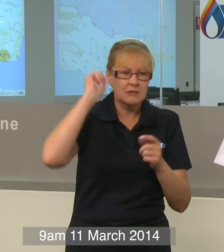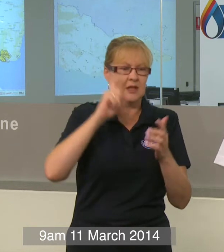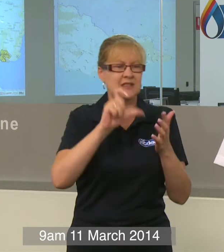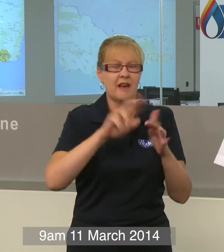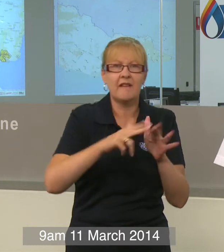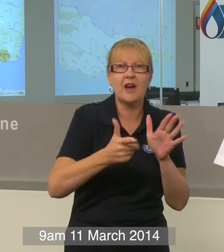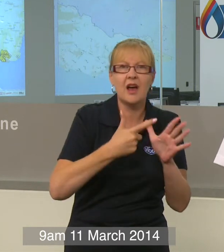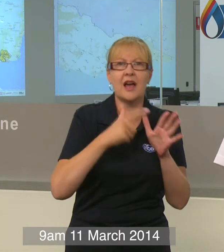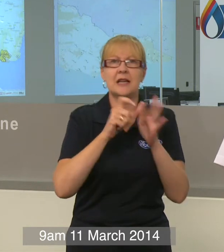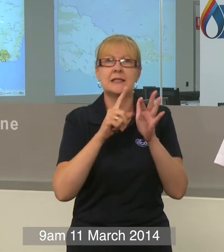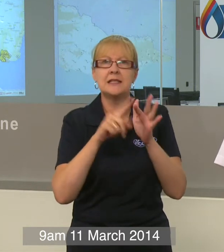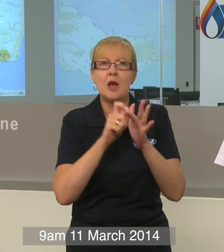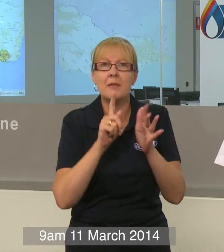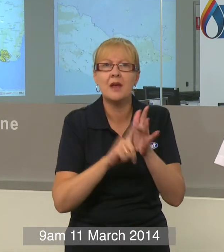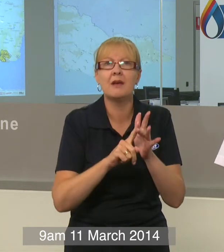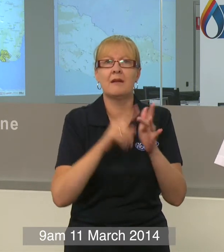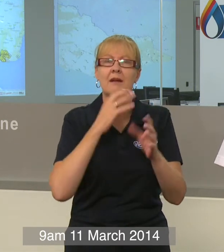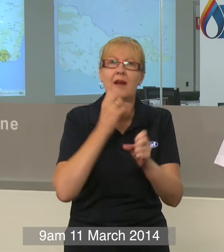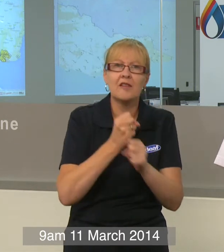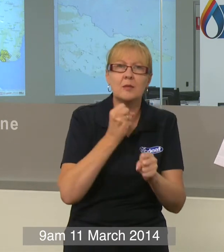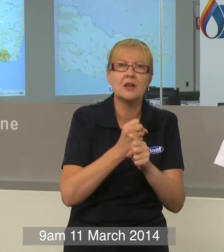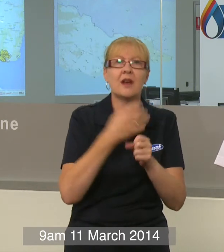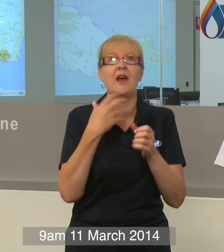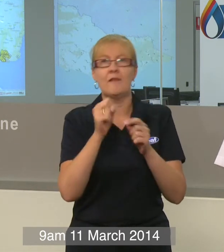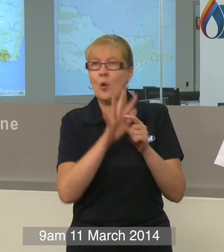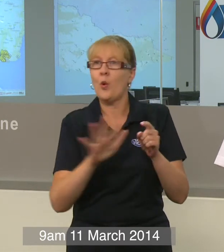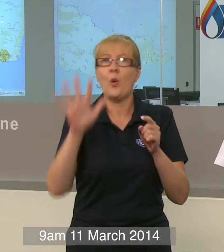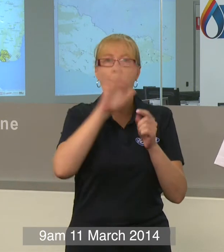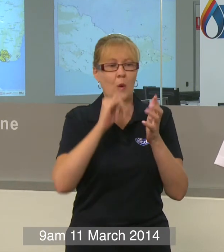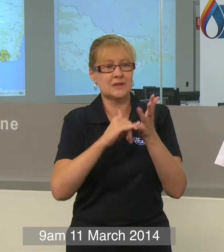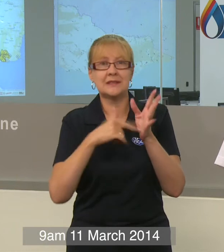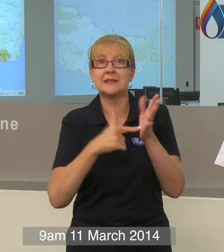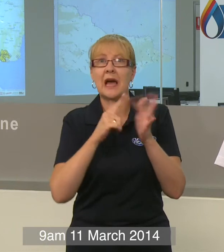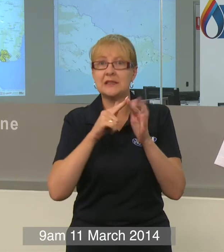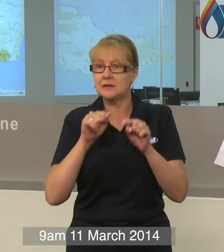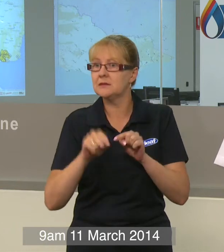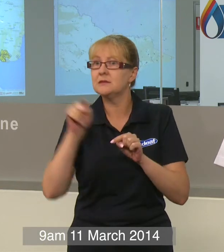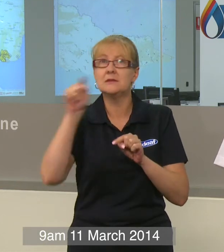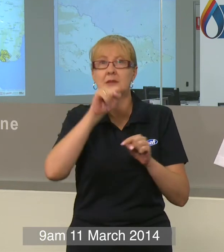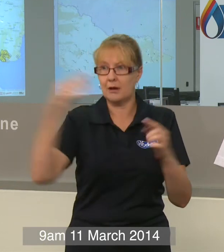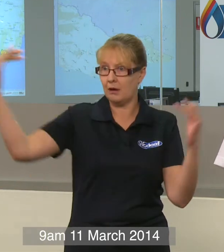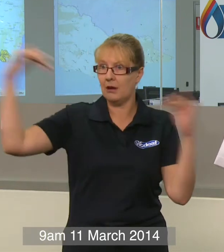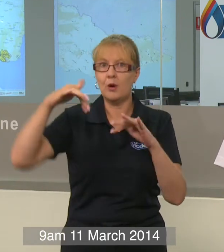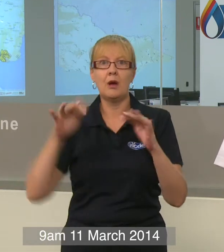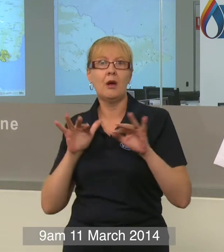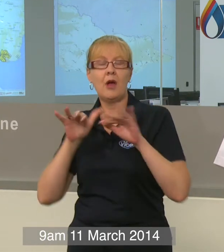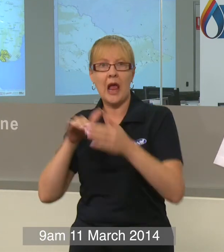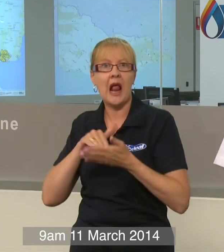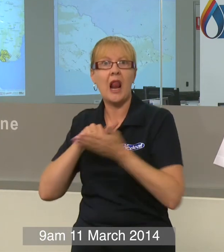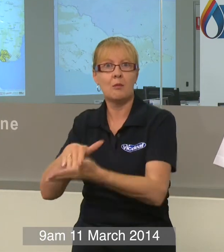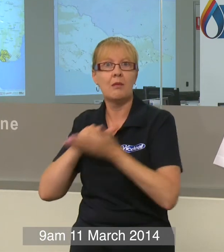Queensland, New South Wales, ACT, South Australia and Tasmania are still all there along with air services